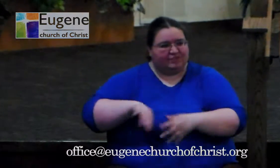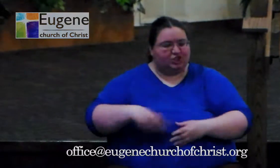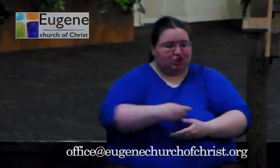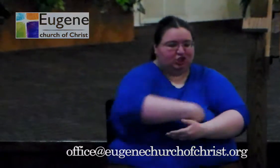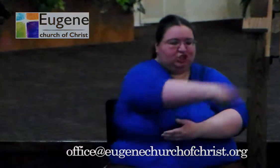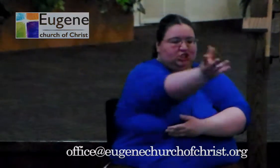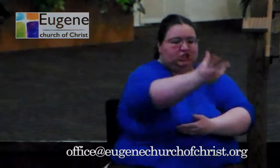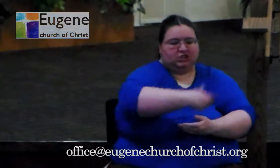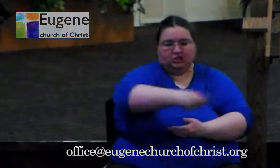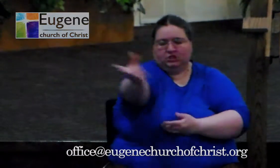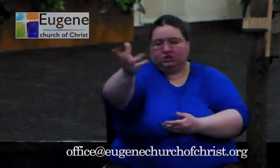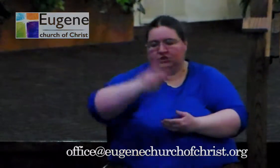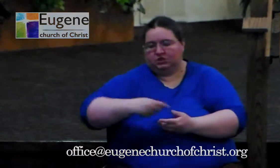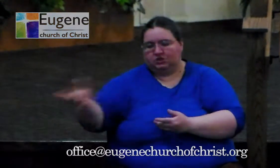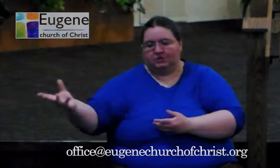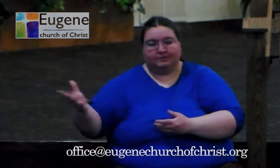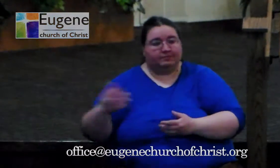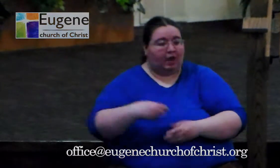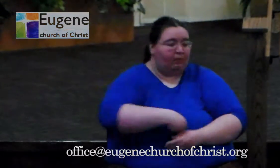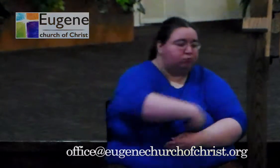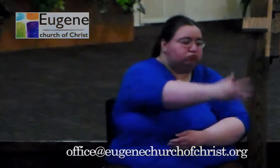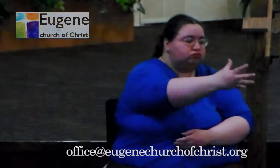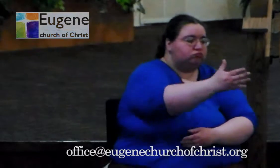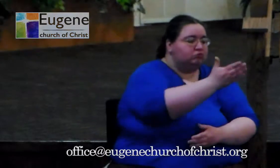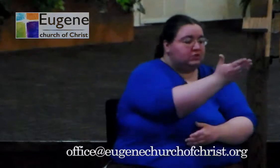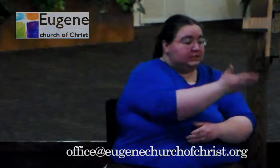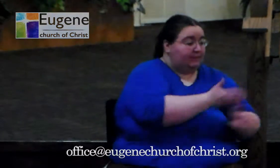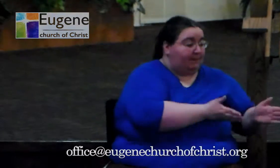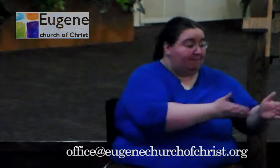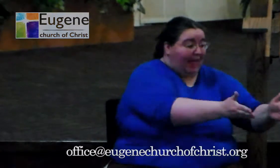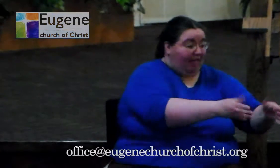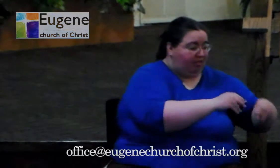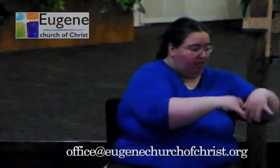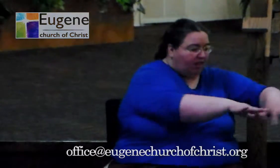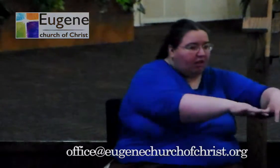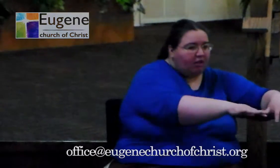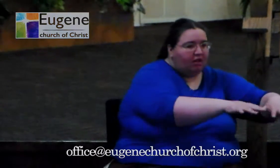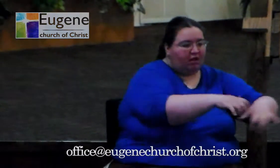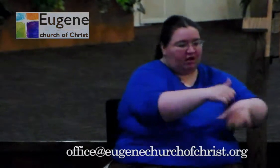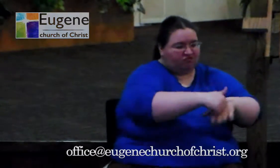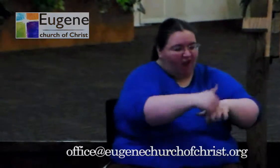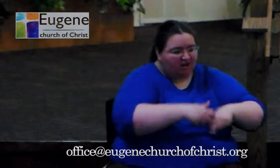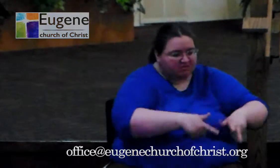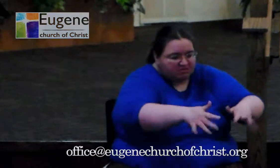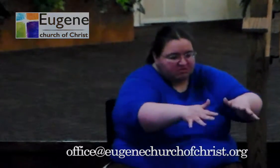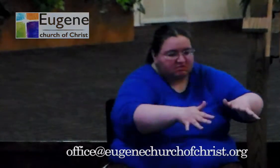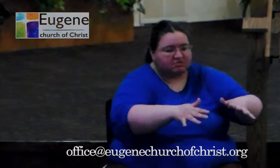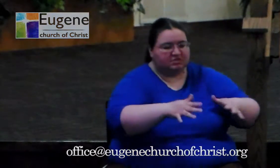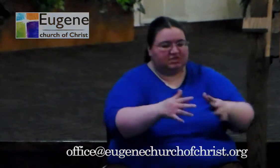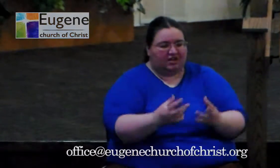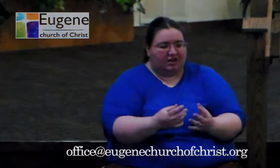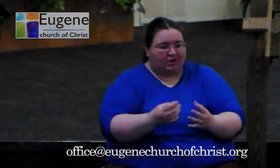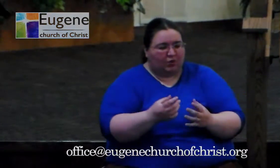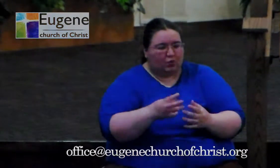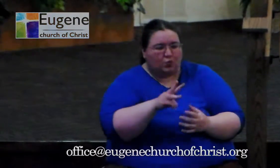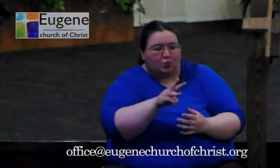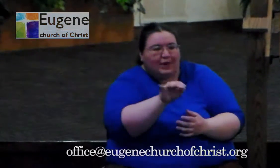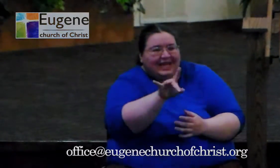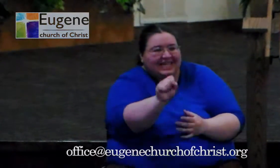and he scatters seed, and some of it falls on the path, and some of it falls on the rocks, and some of it falls in the thorns, and some of it falls on good soil.